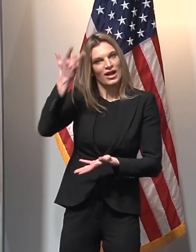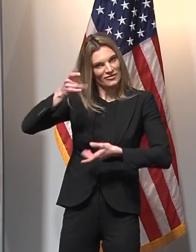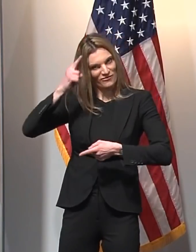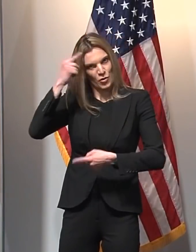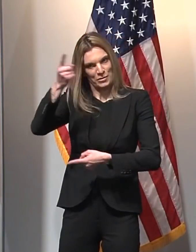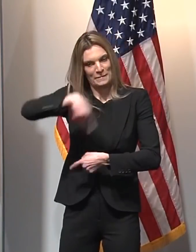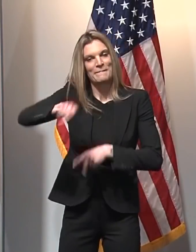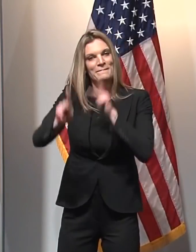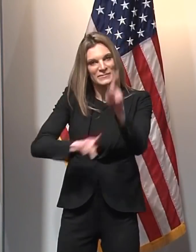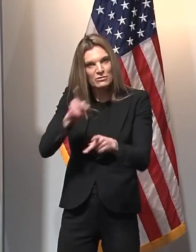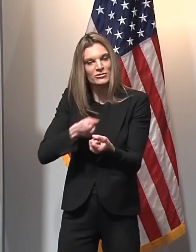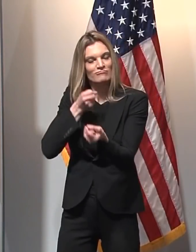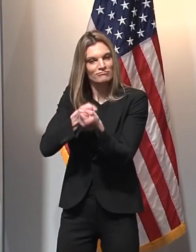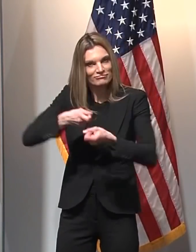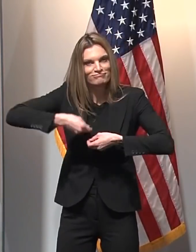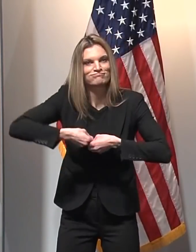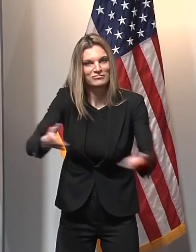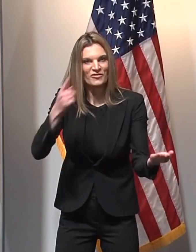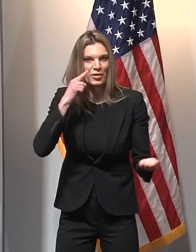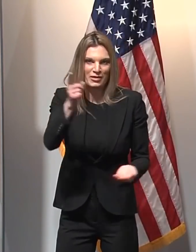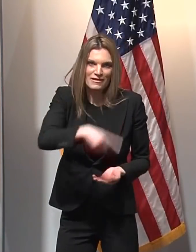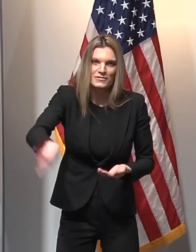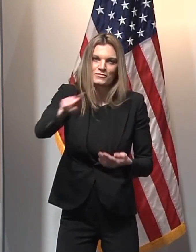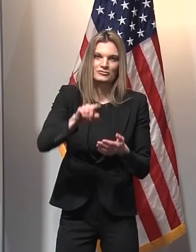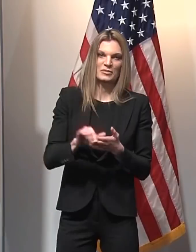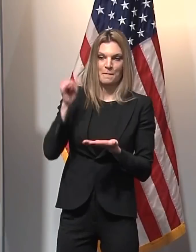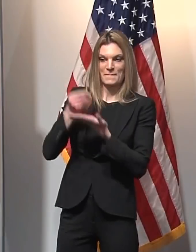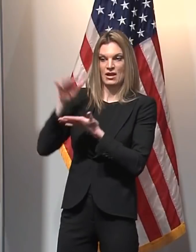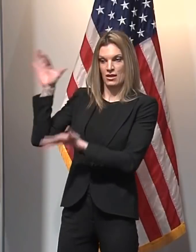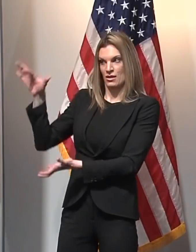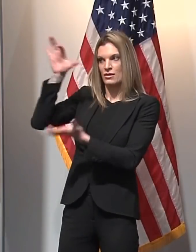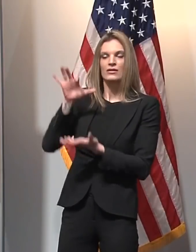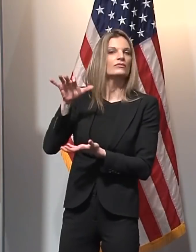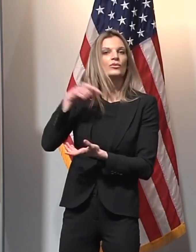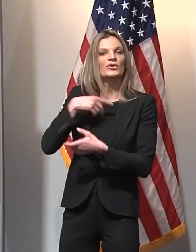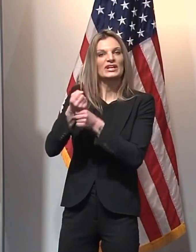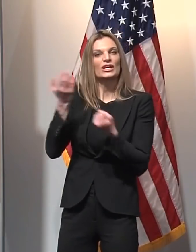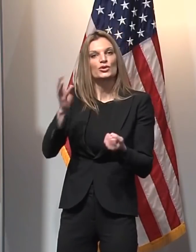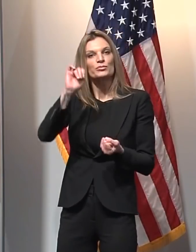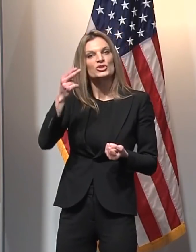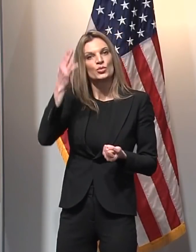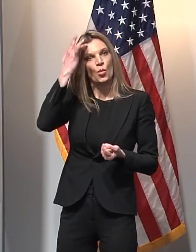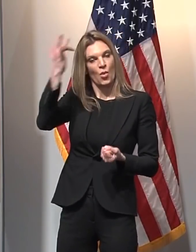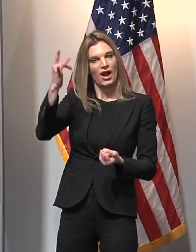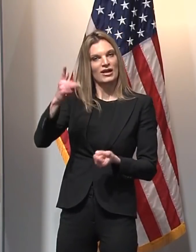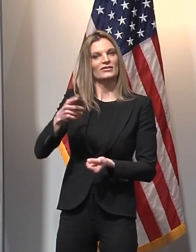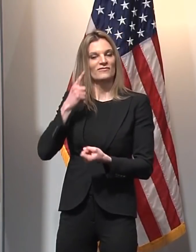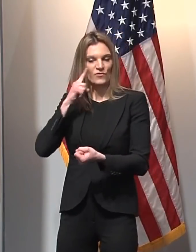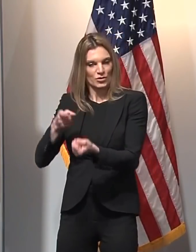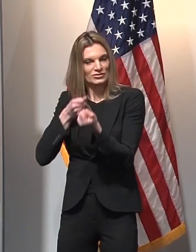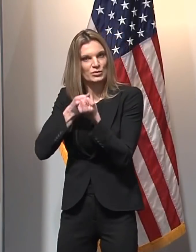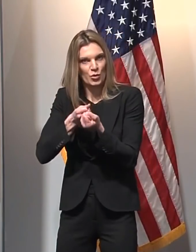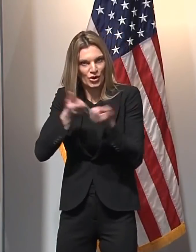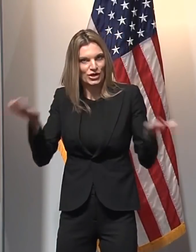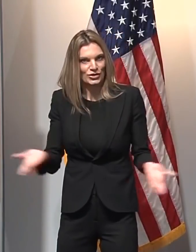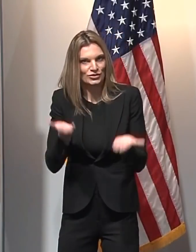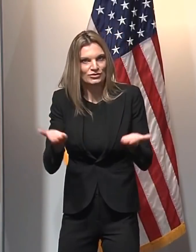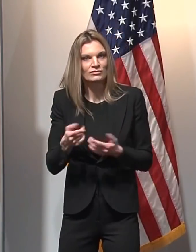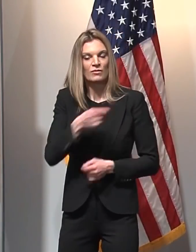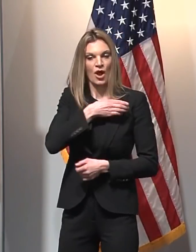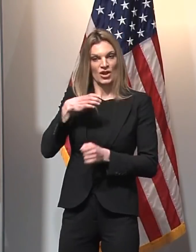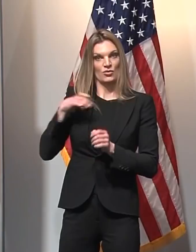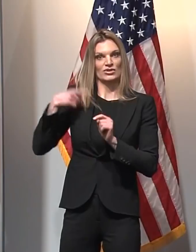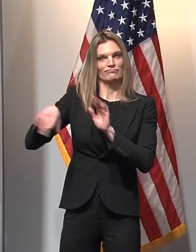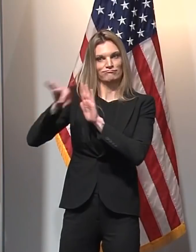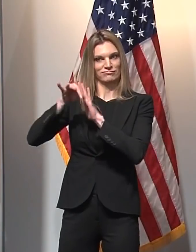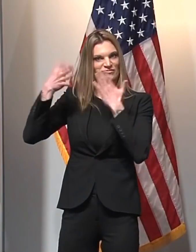of the people of Michigan. These are funds that were sent to Michigan from the federal government. It was a bipartisan group of our own congressional delegation